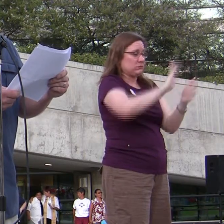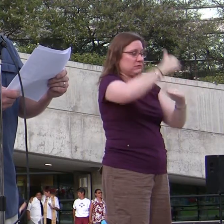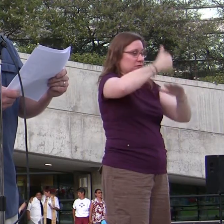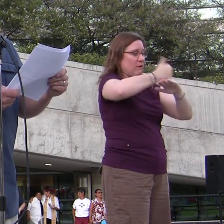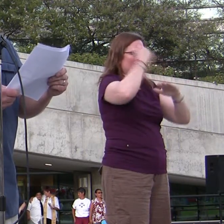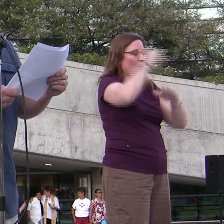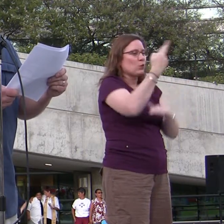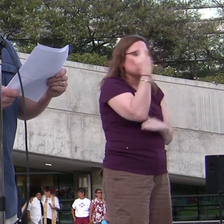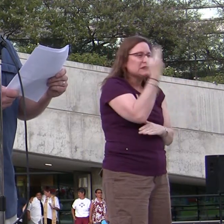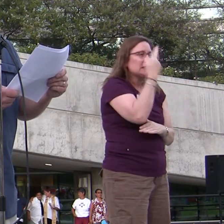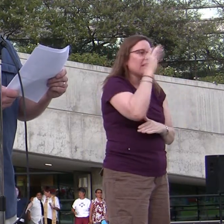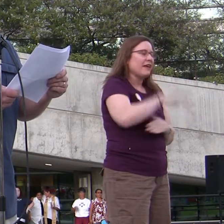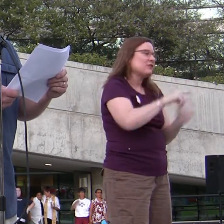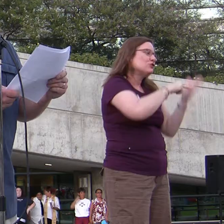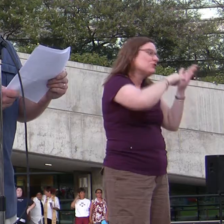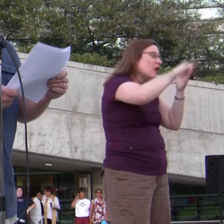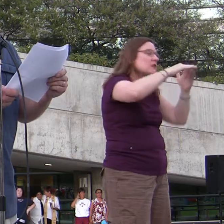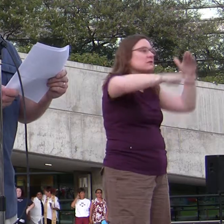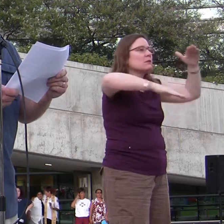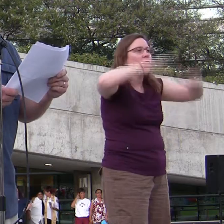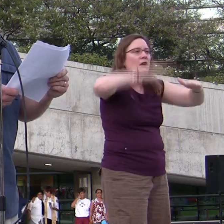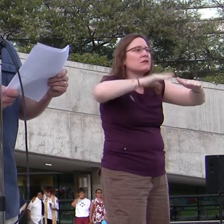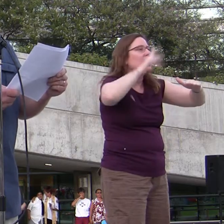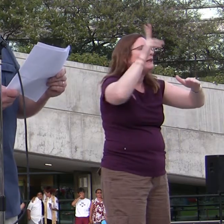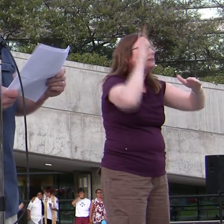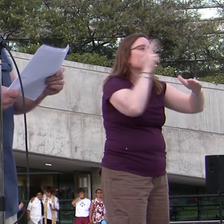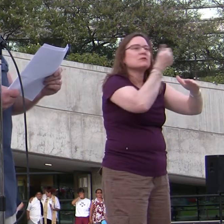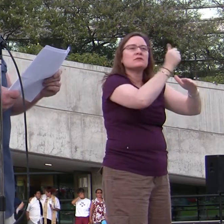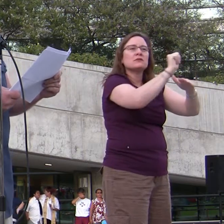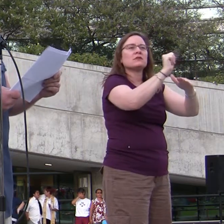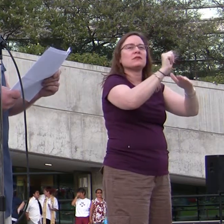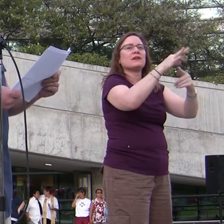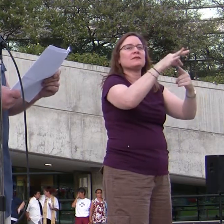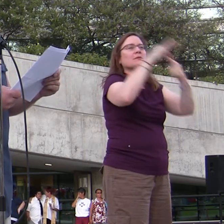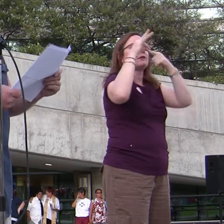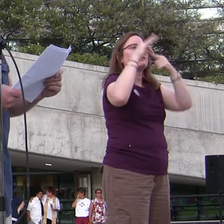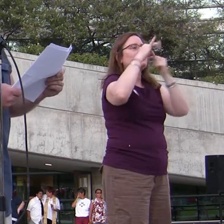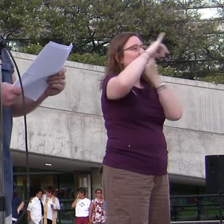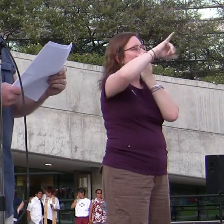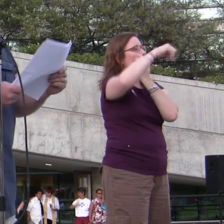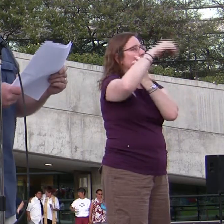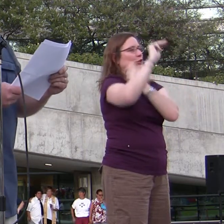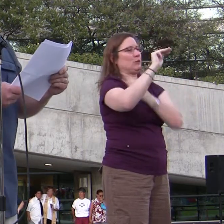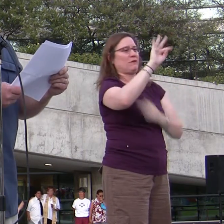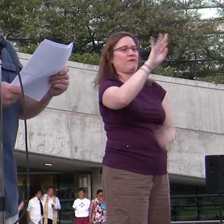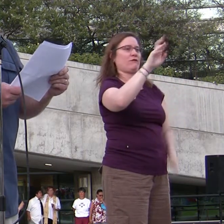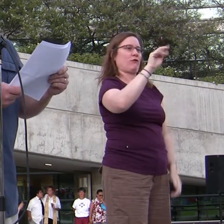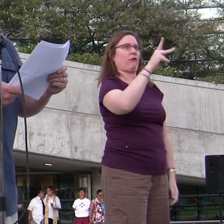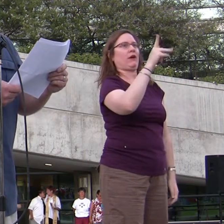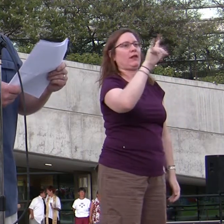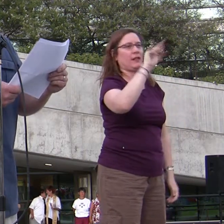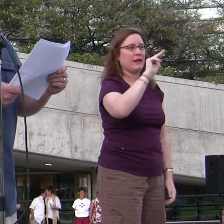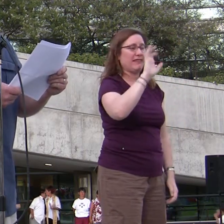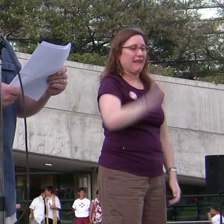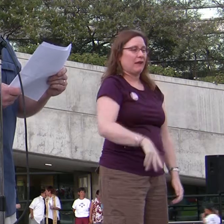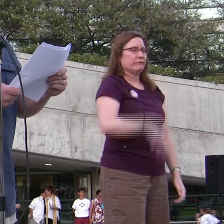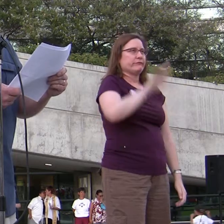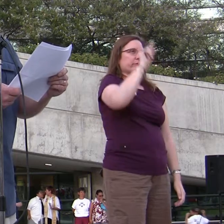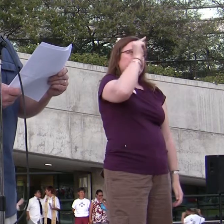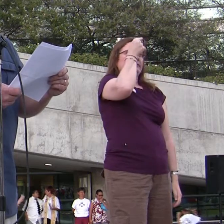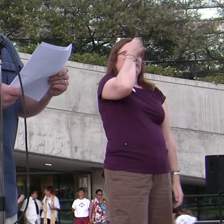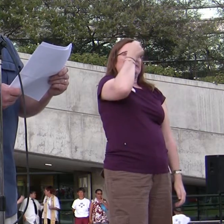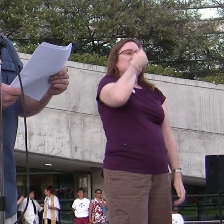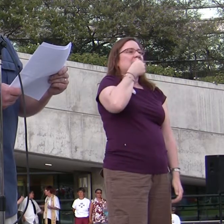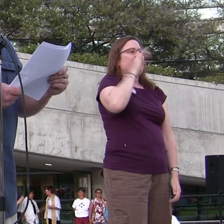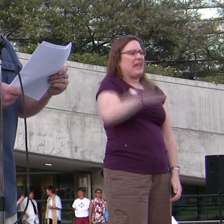present in government were established for a reason. Do not listen to anyone, especially Jim Franklin, who ignorantly says that the civil rights